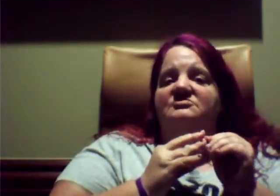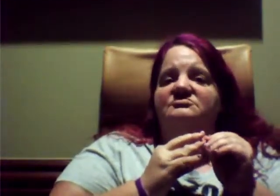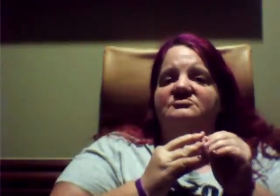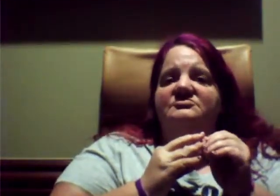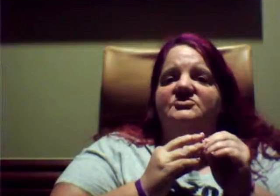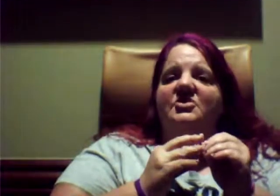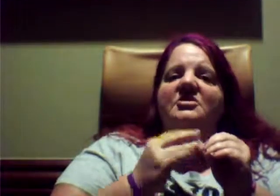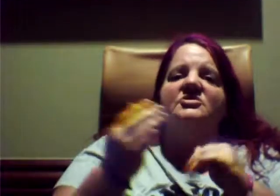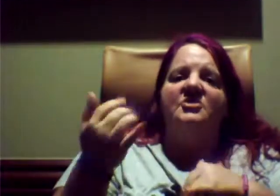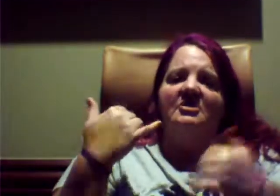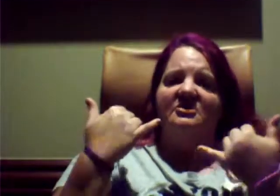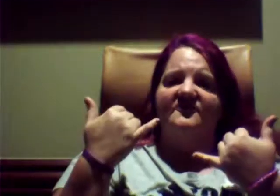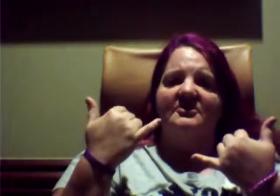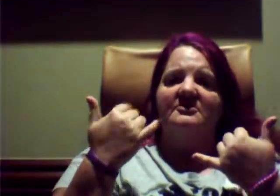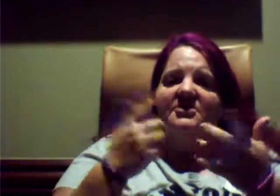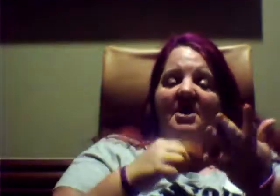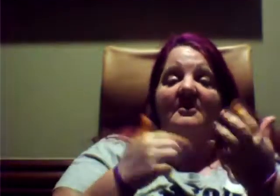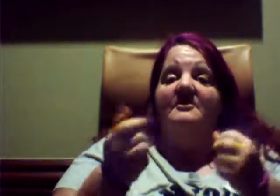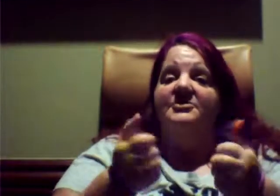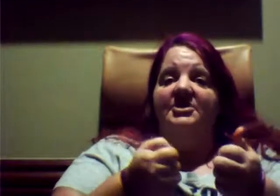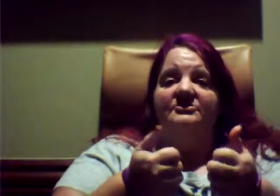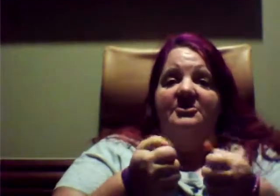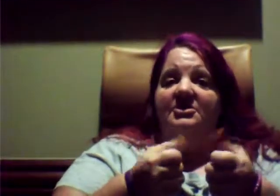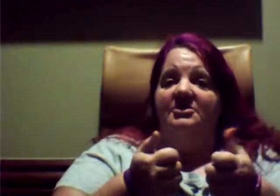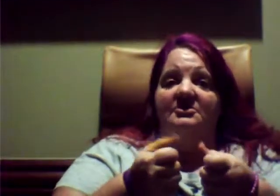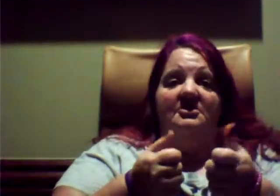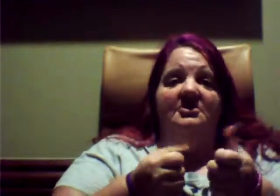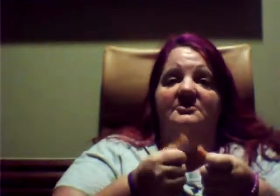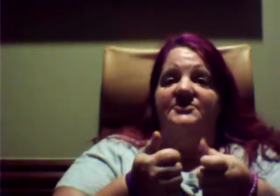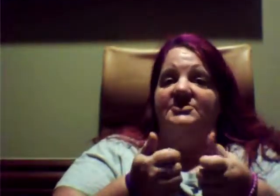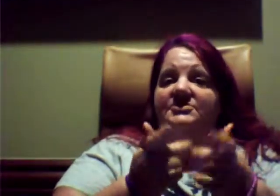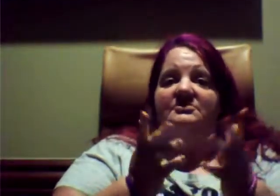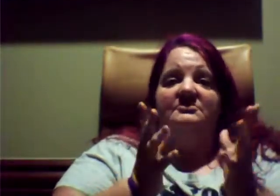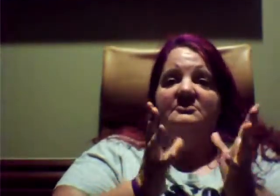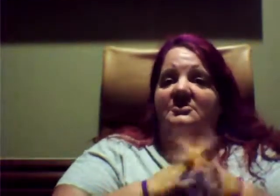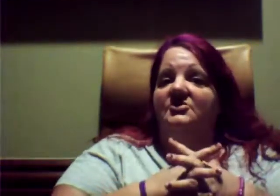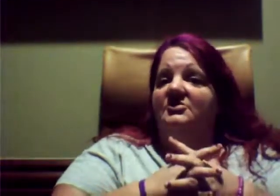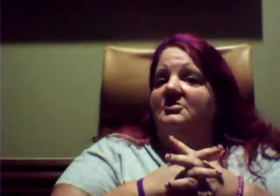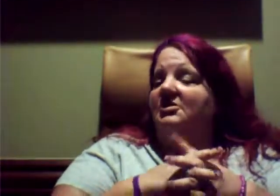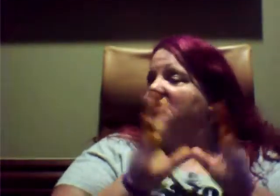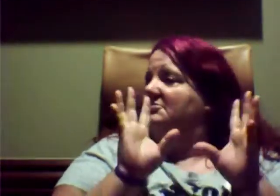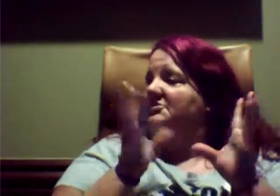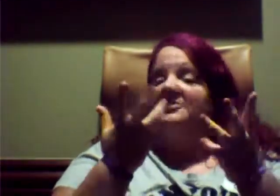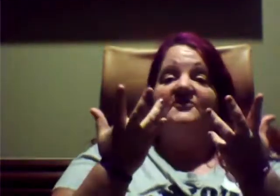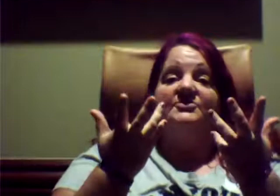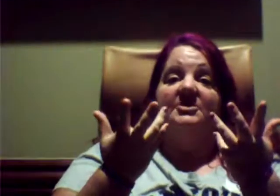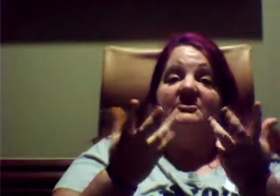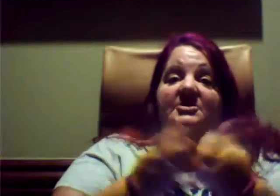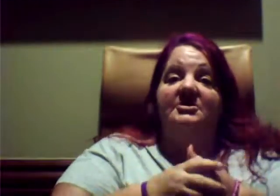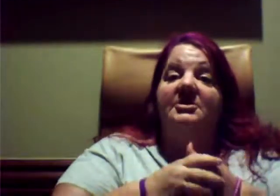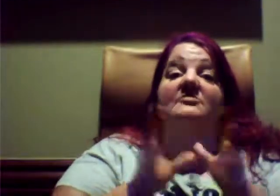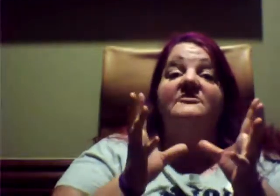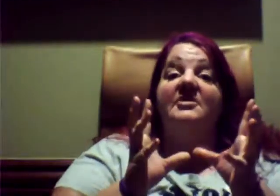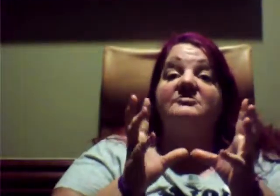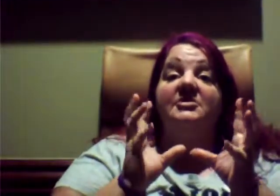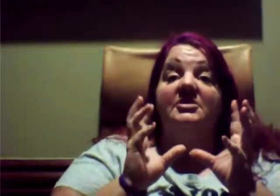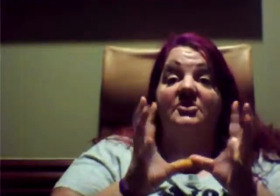know, talking on the phone. I'm a text maniac. I love texting. I can't believe my phone's not in my hand. I can't believe that doesn't mean any